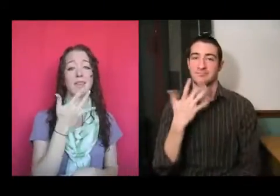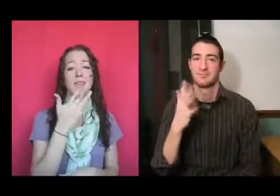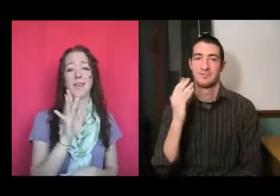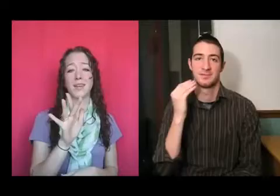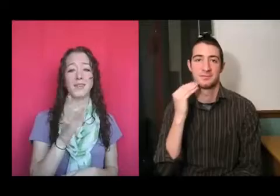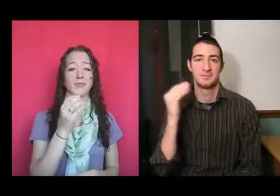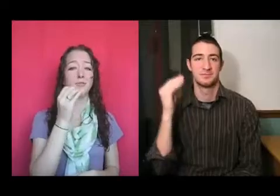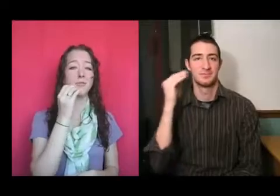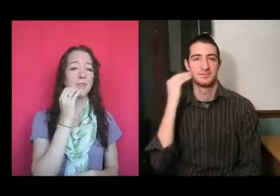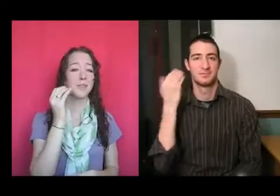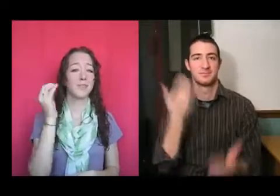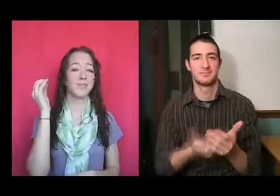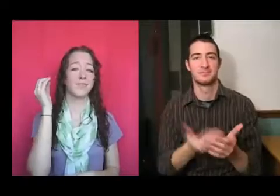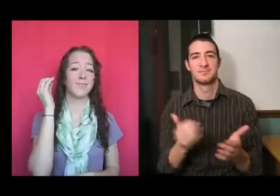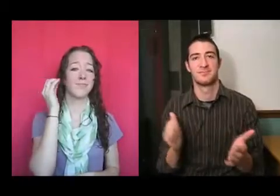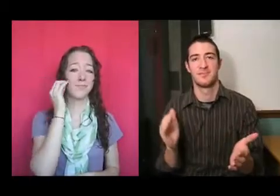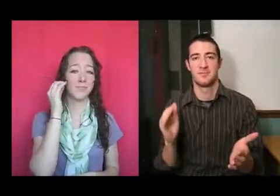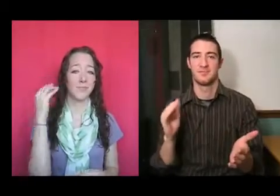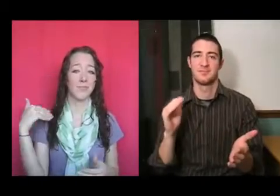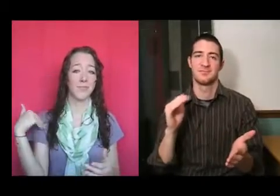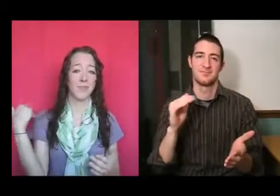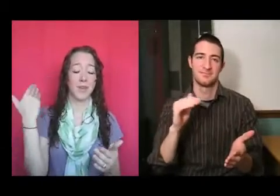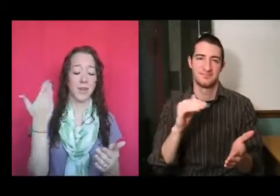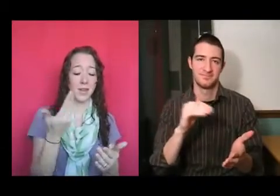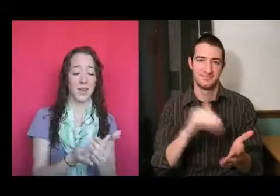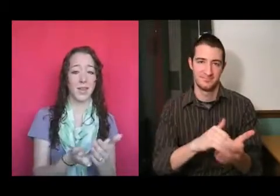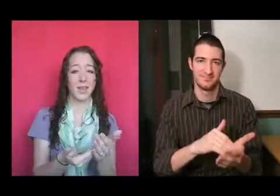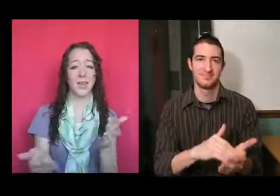Lucky to be coming home again.